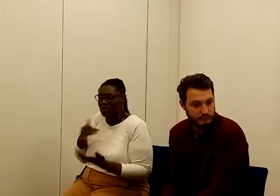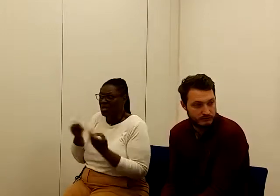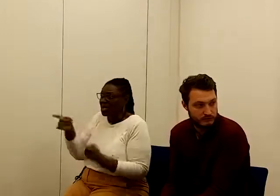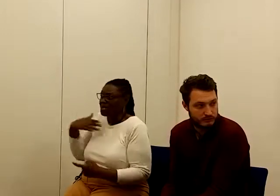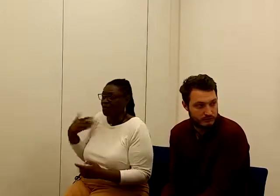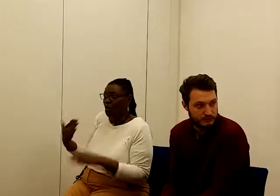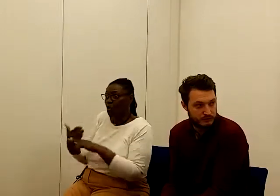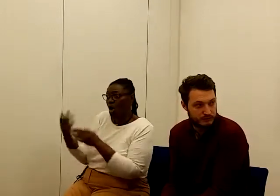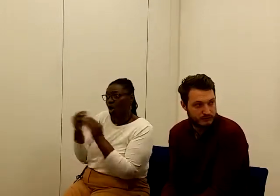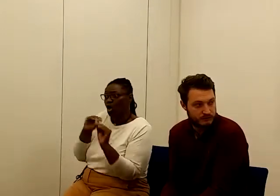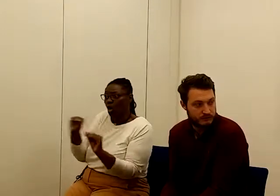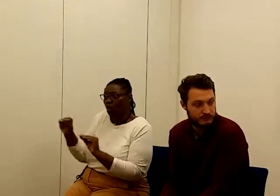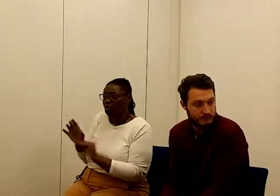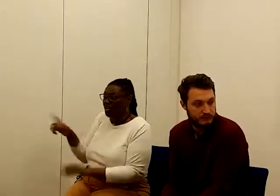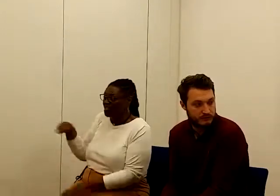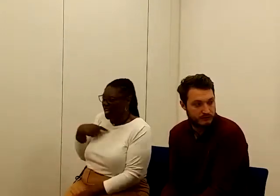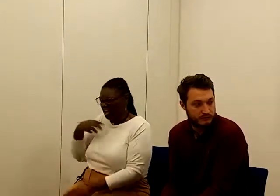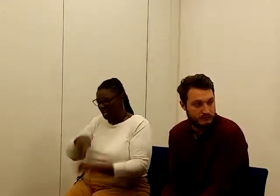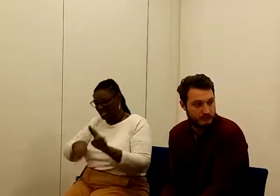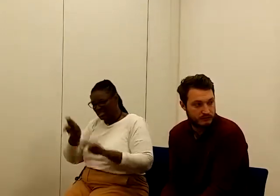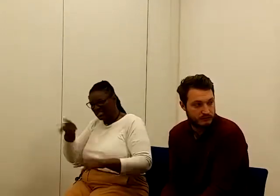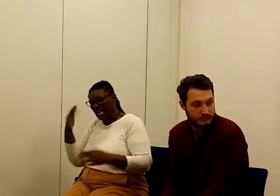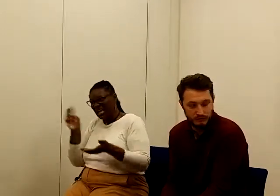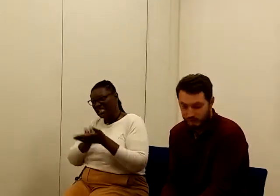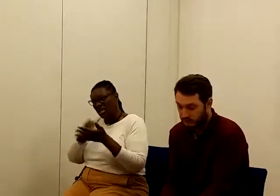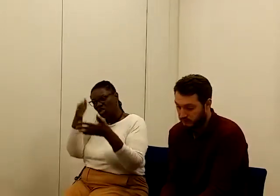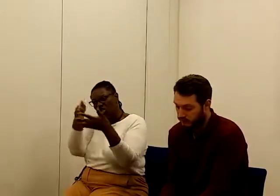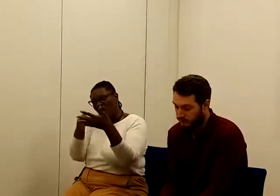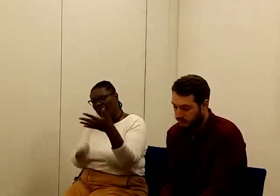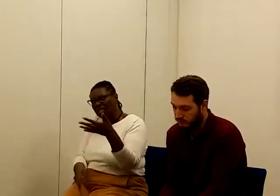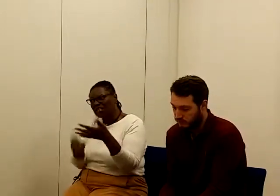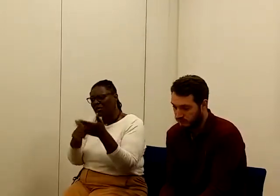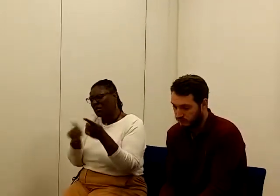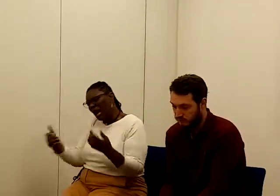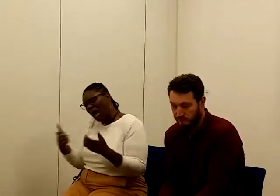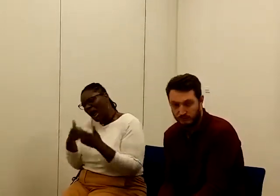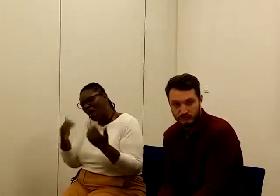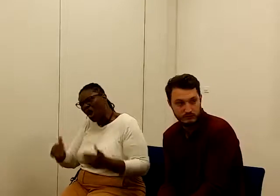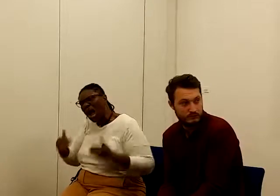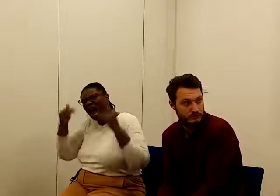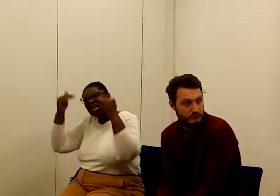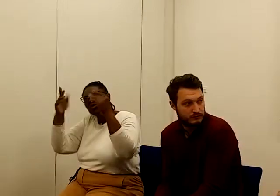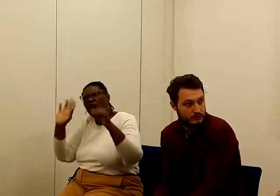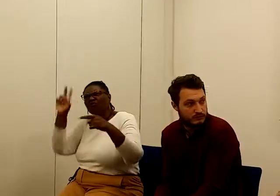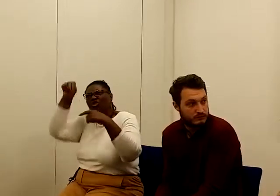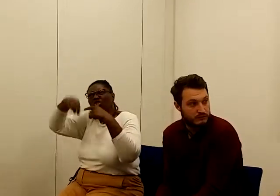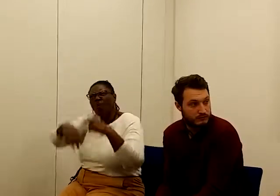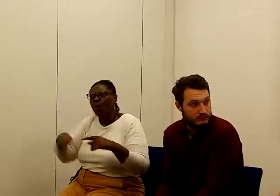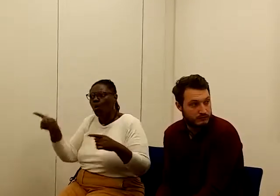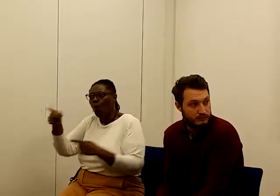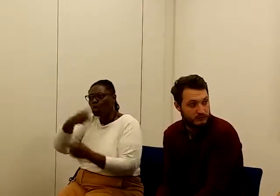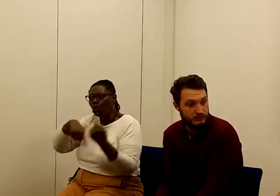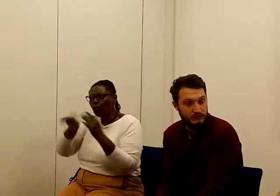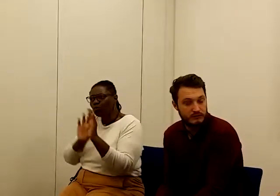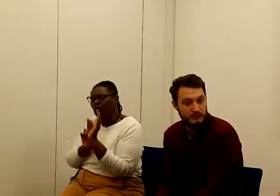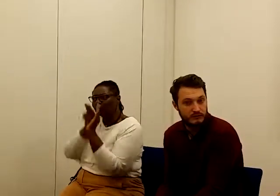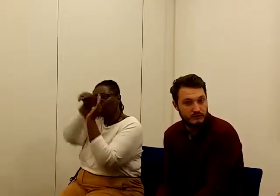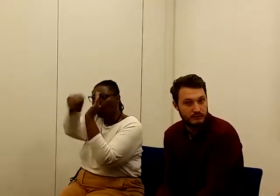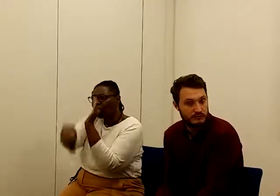work coach, they're going to set targets. It's going to be how high do you have to jump? What hoops do you have to jump to get